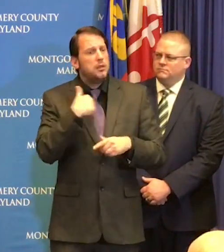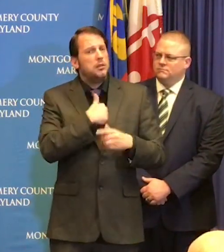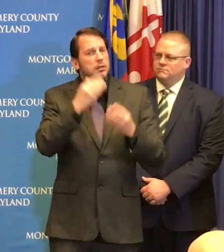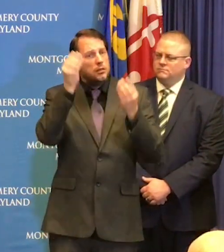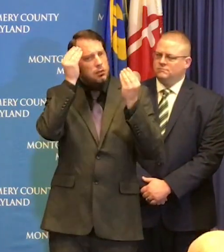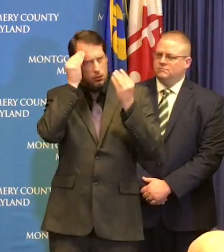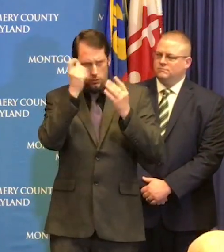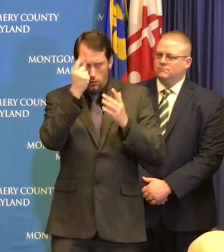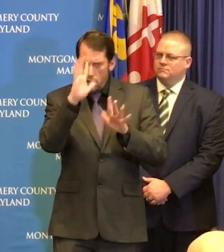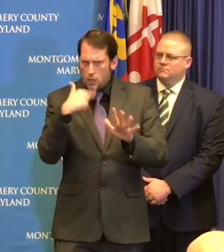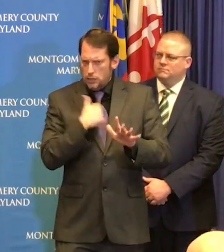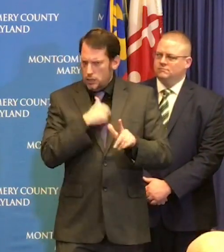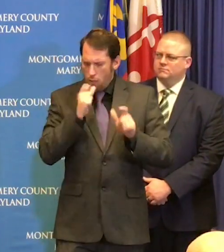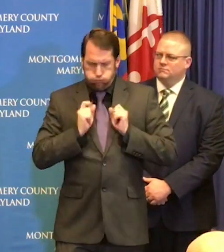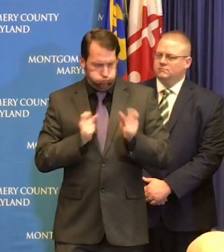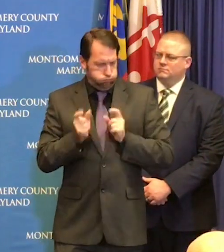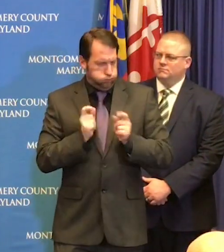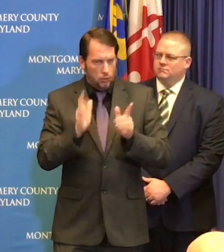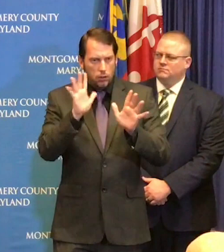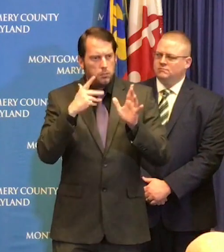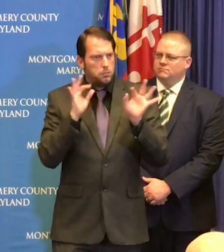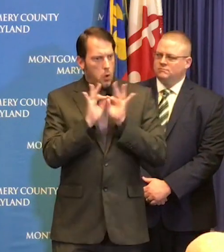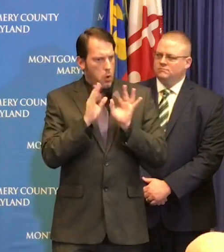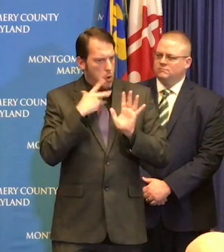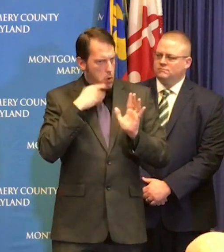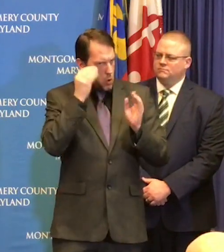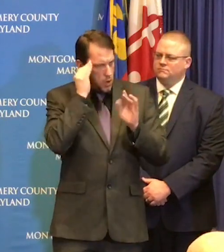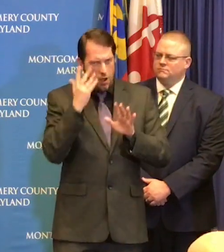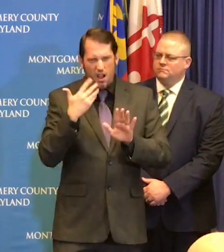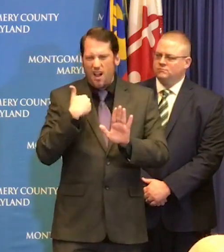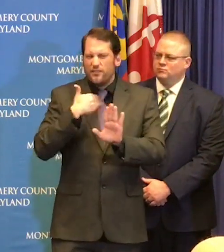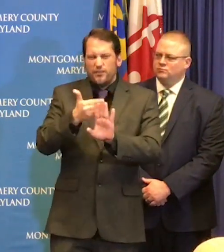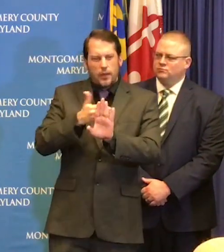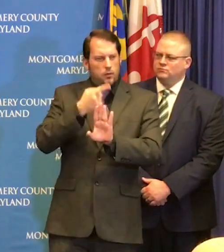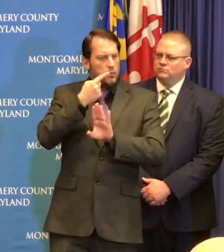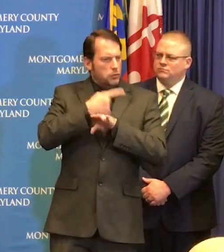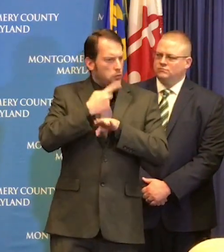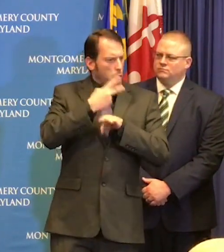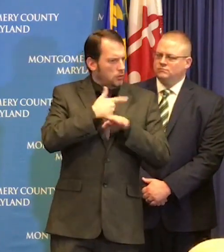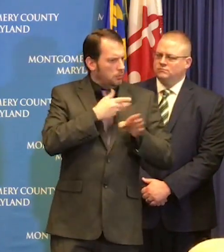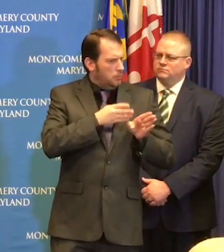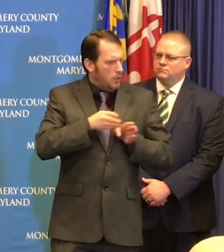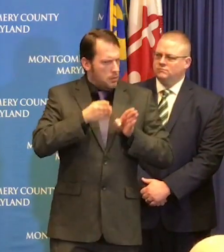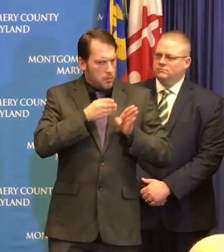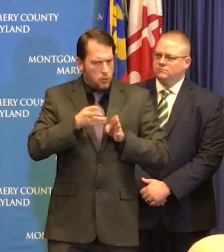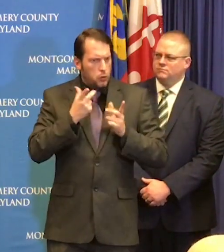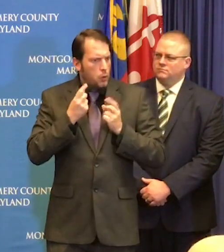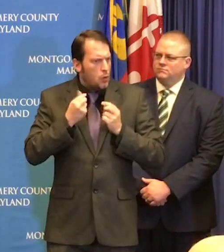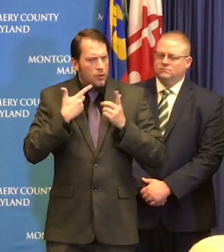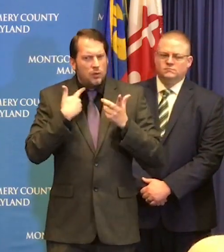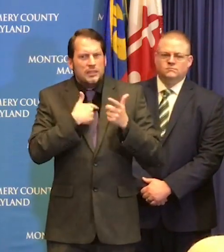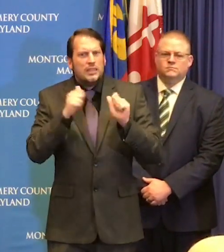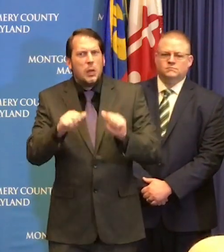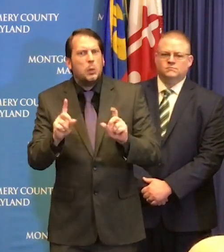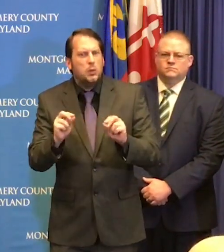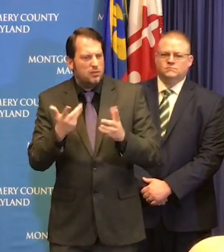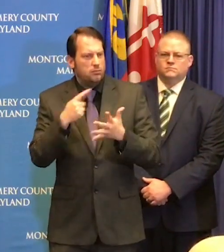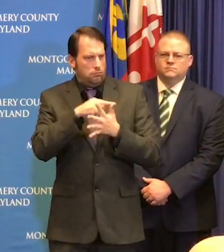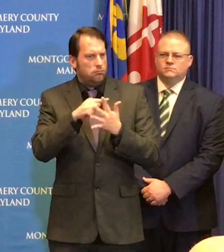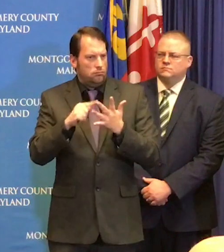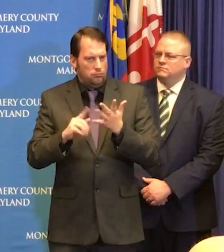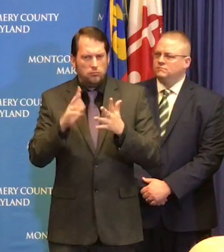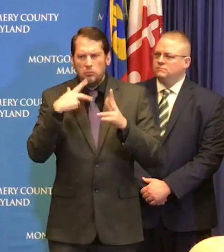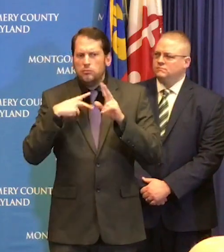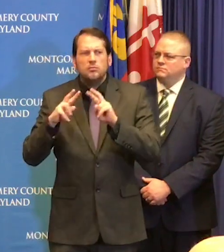we're going to look at what other things we should do we're going to continue to assess what the science tells us we should do and I really want to